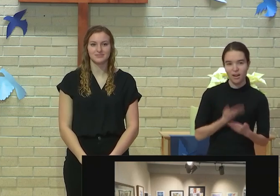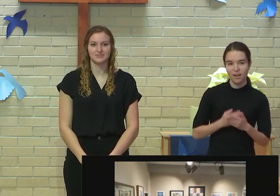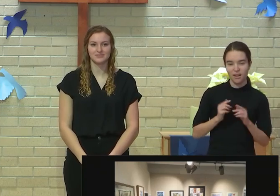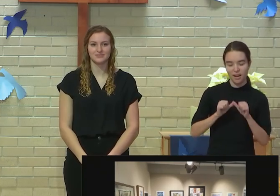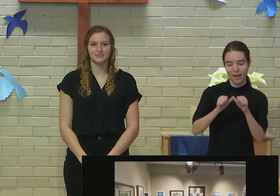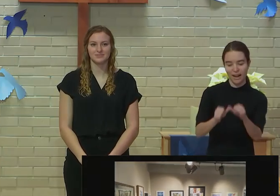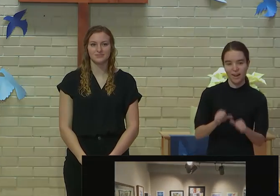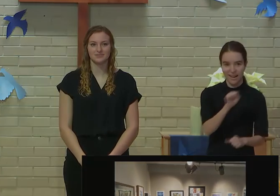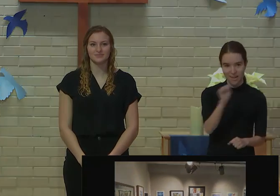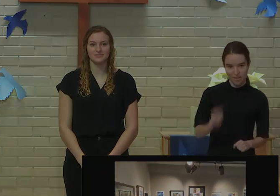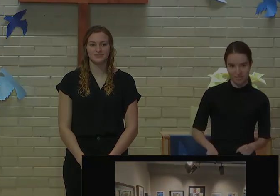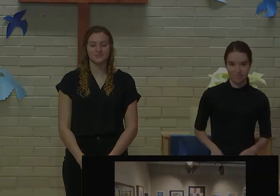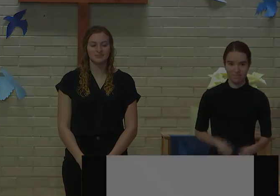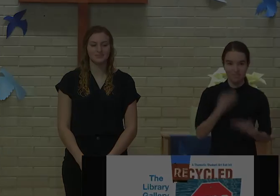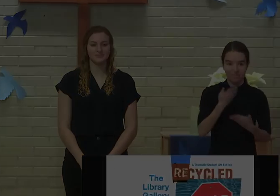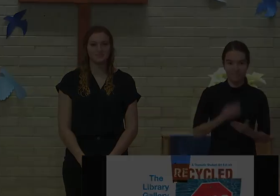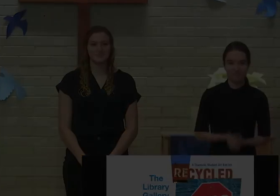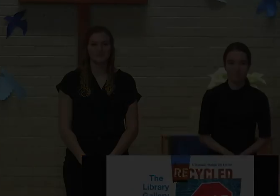Thank you. Thank you.